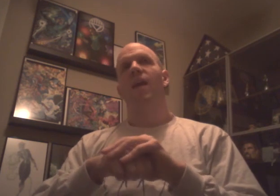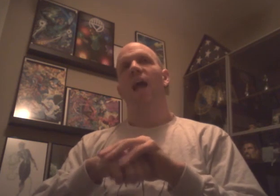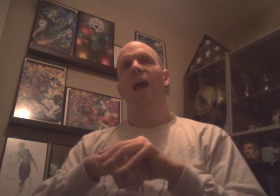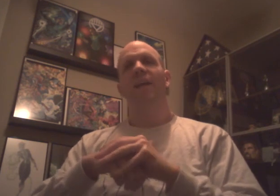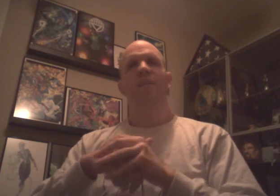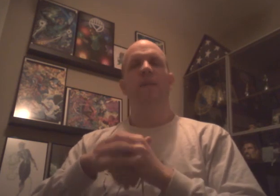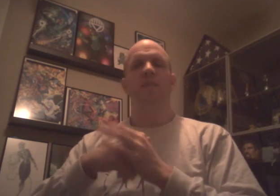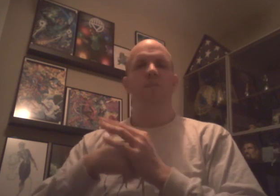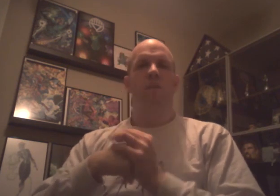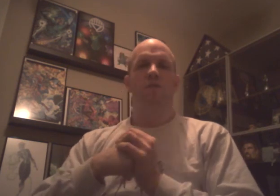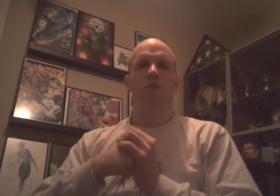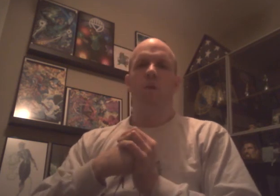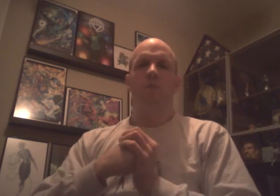I didn't expect CM Punk to show up.